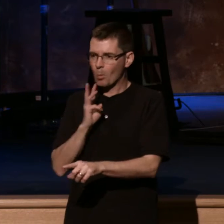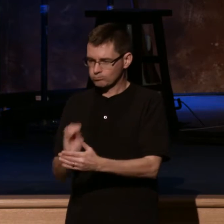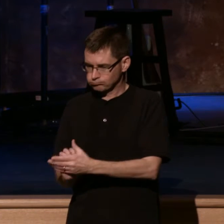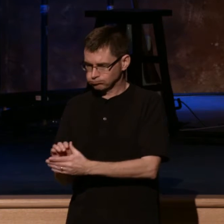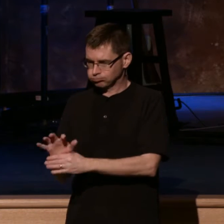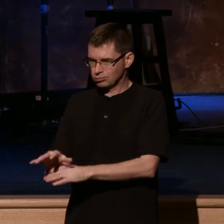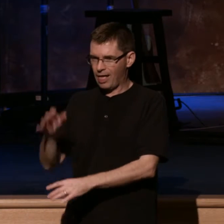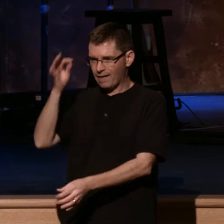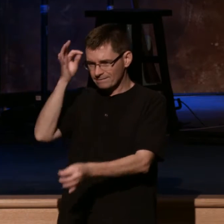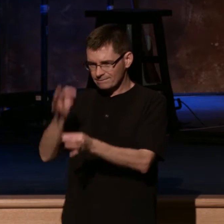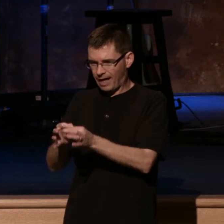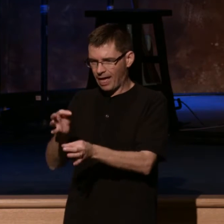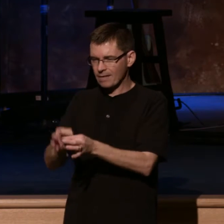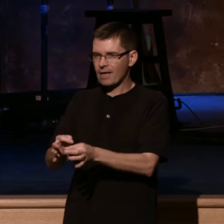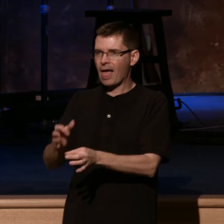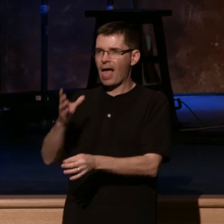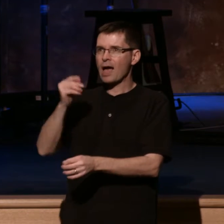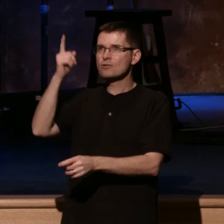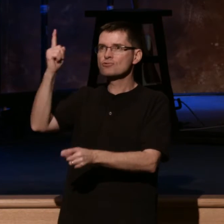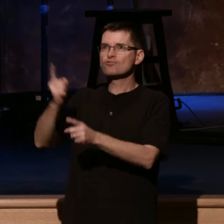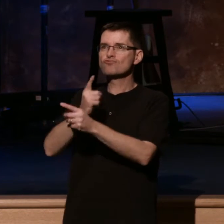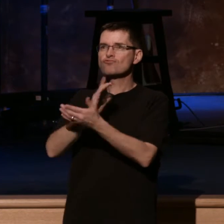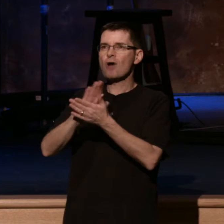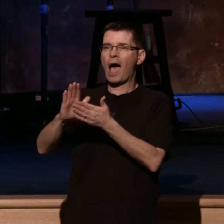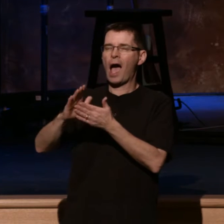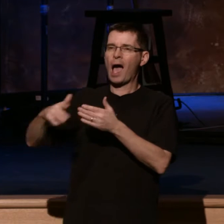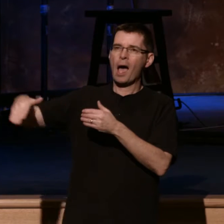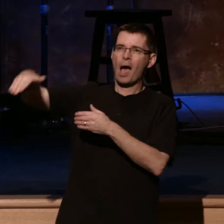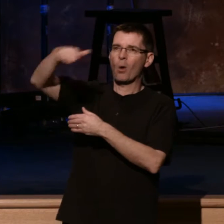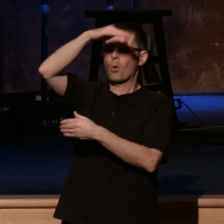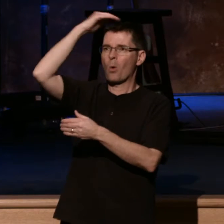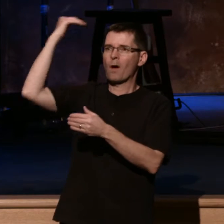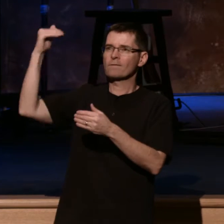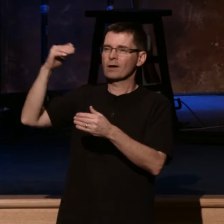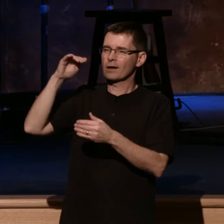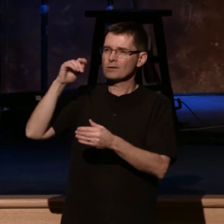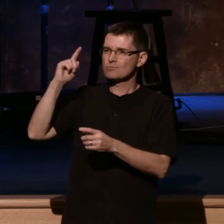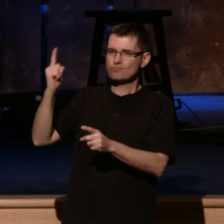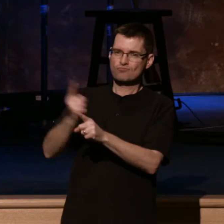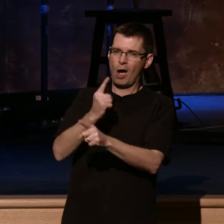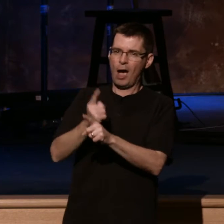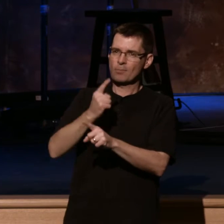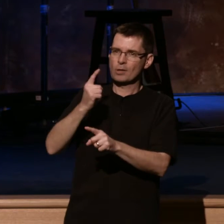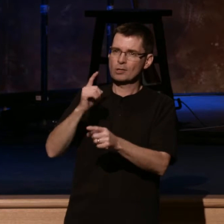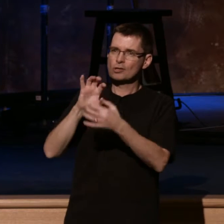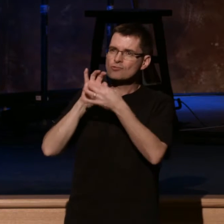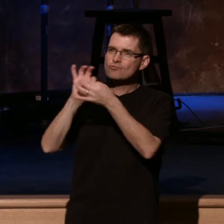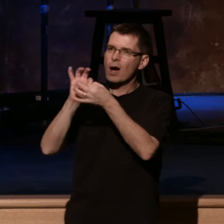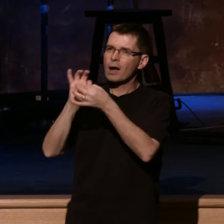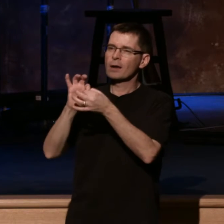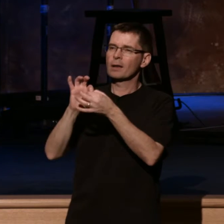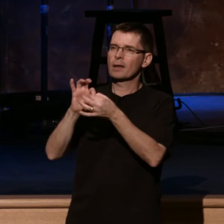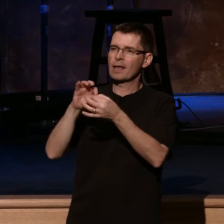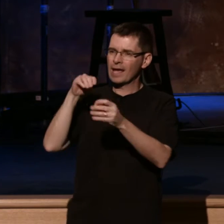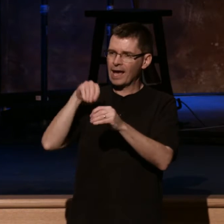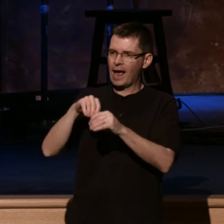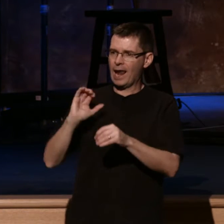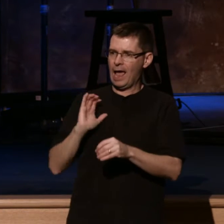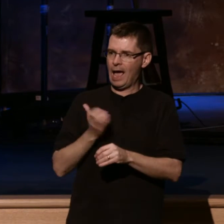And righteousness is above us. Right living. Right thinking. Right relationships. Is in the environment. Verse